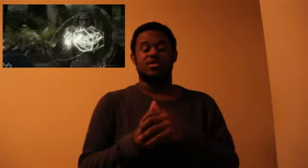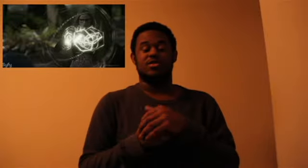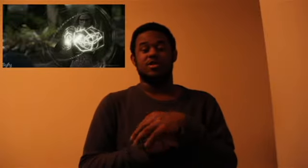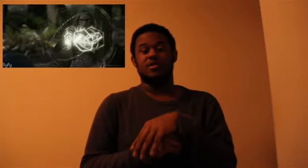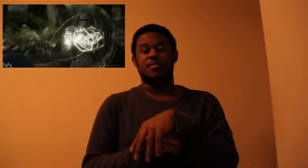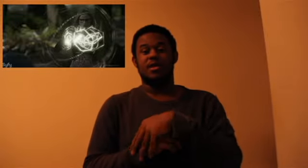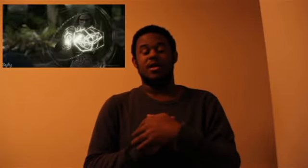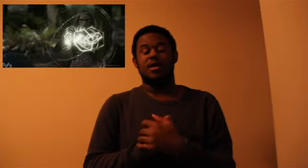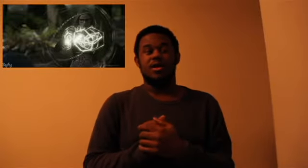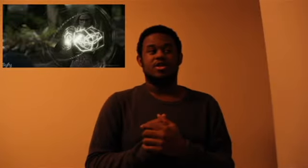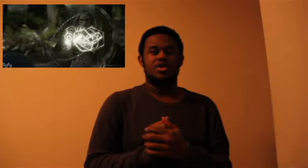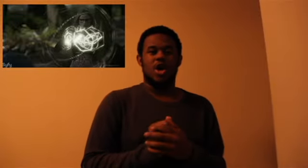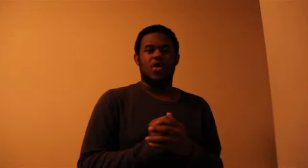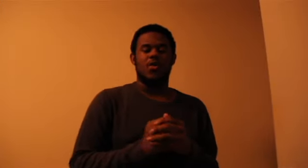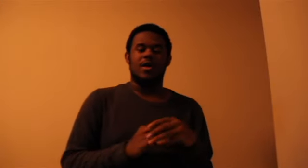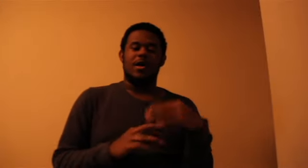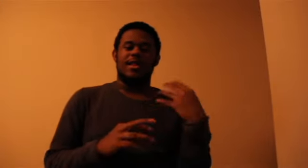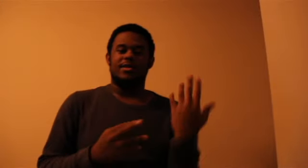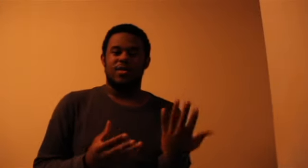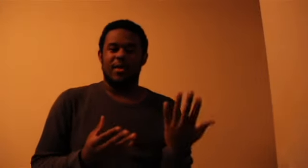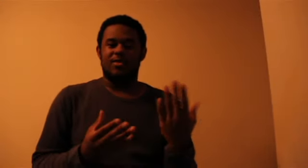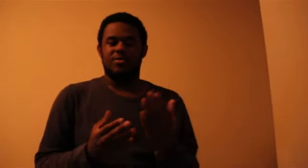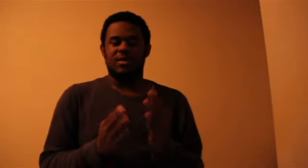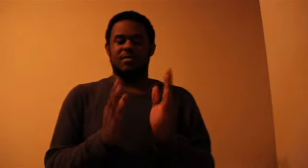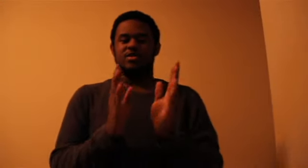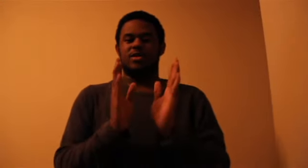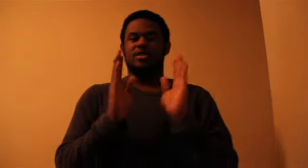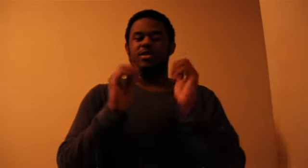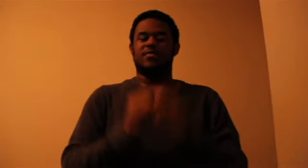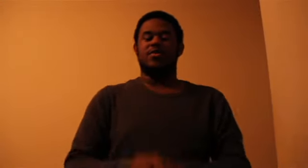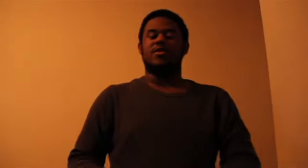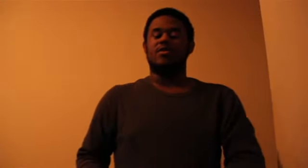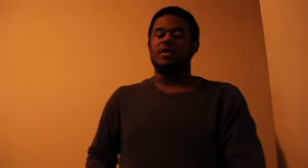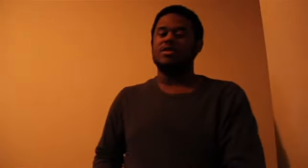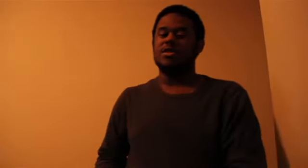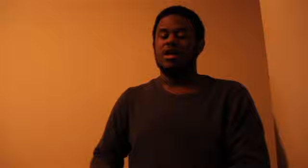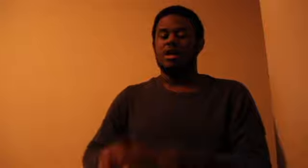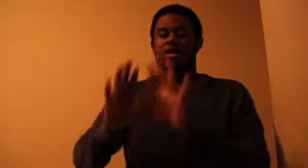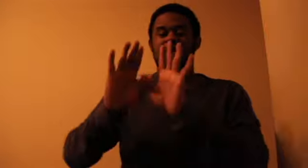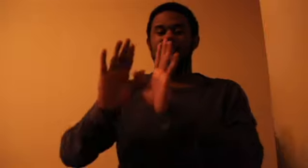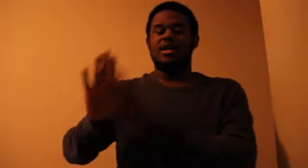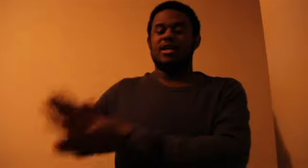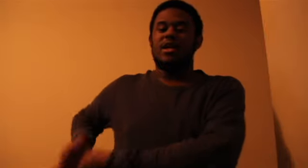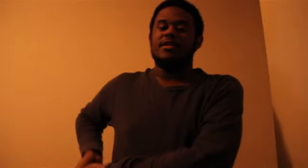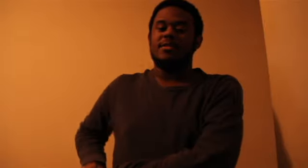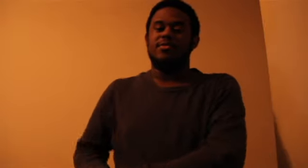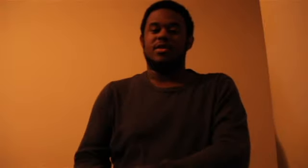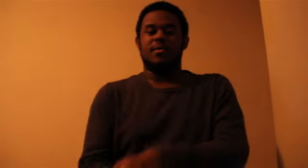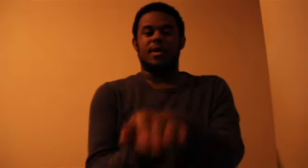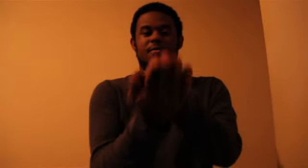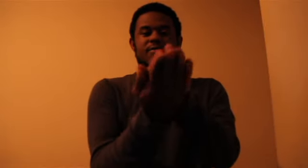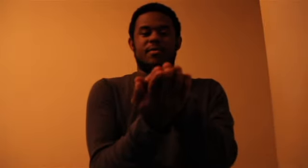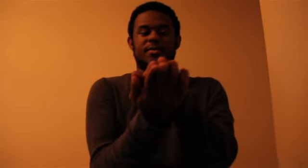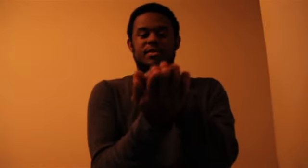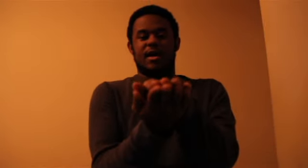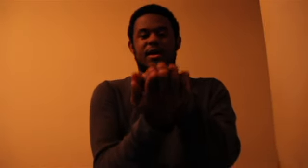destruction. So let's go back to the demonstration of floor course. You're going to take your hands and bring them up from your side.